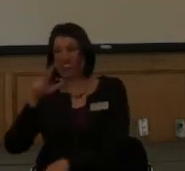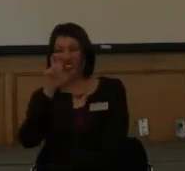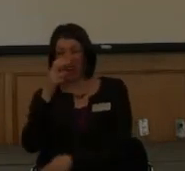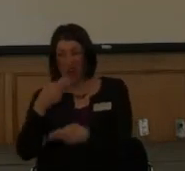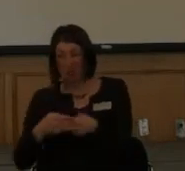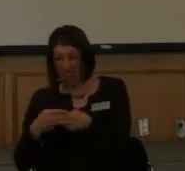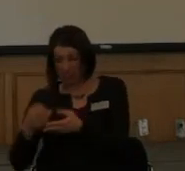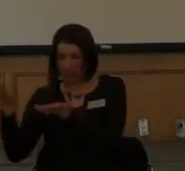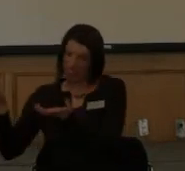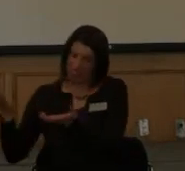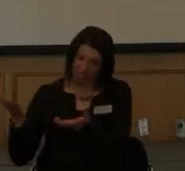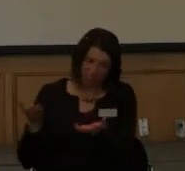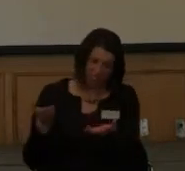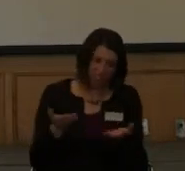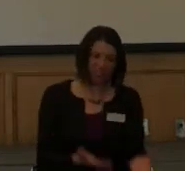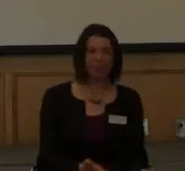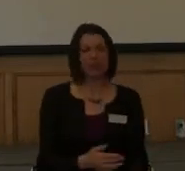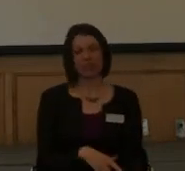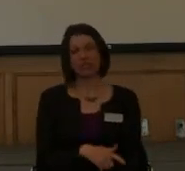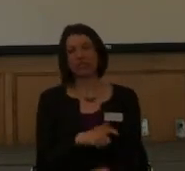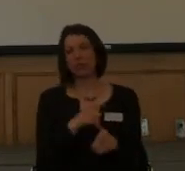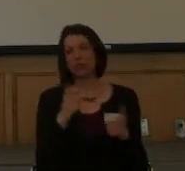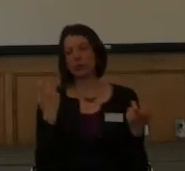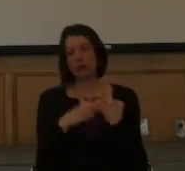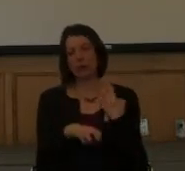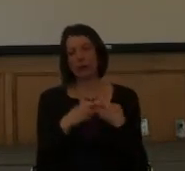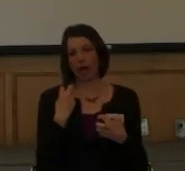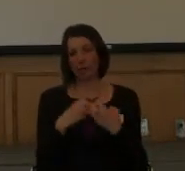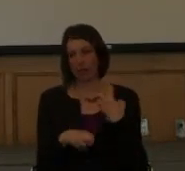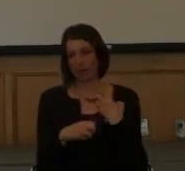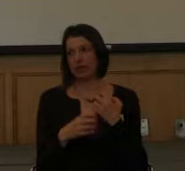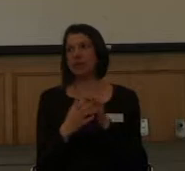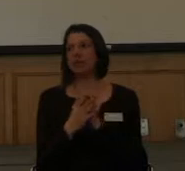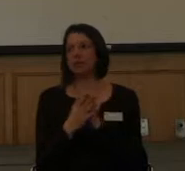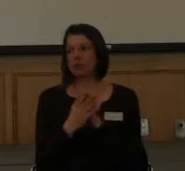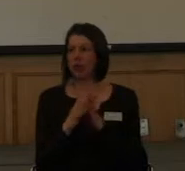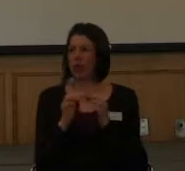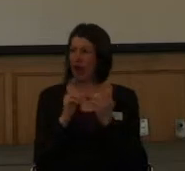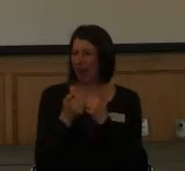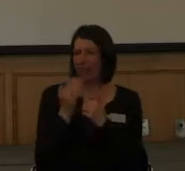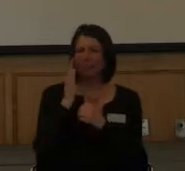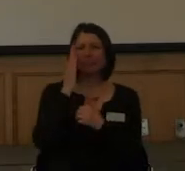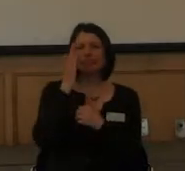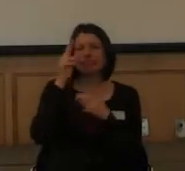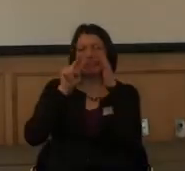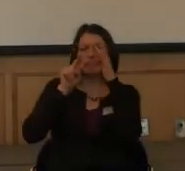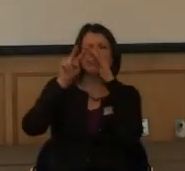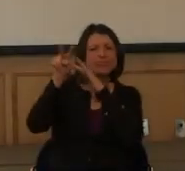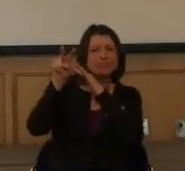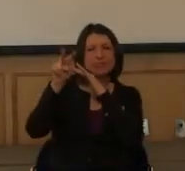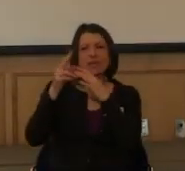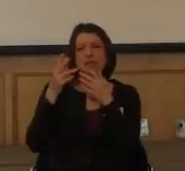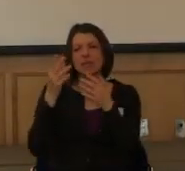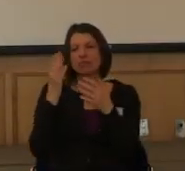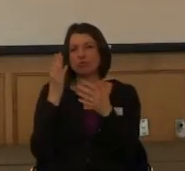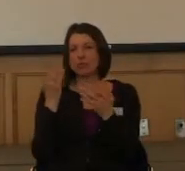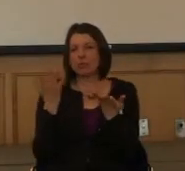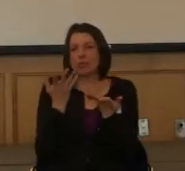that's a major operation. So having some kind of idea of how to deal with that would help out.